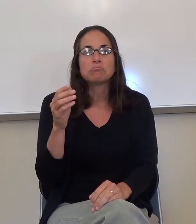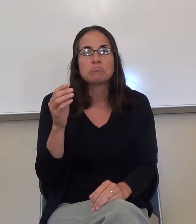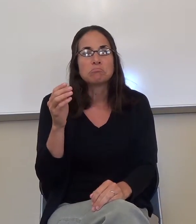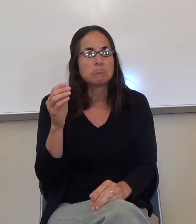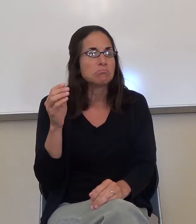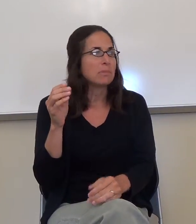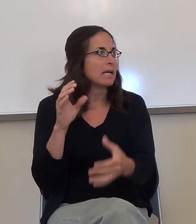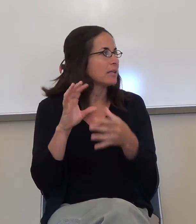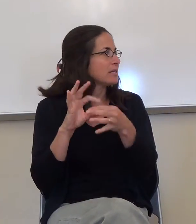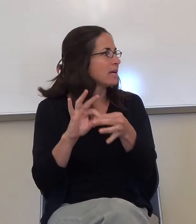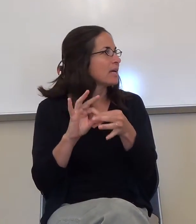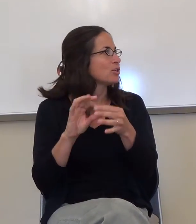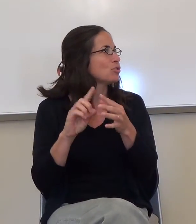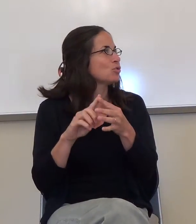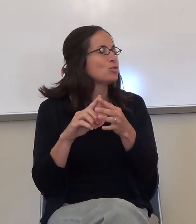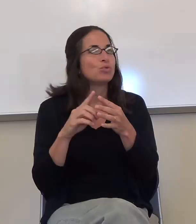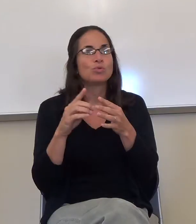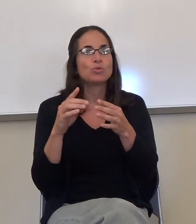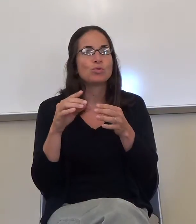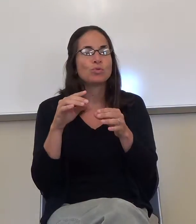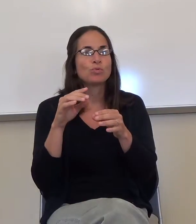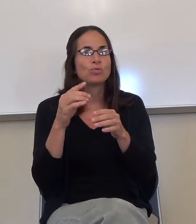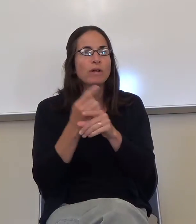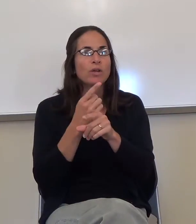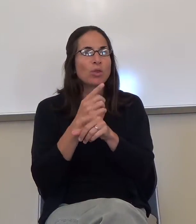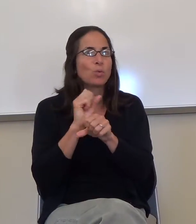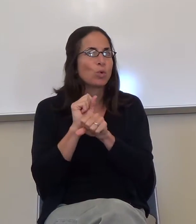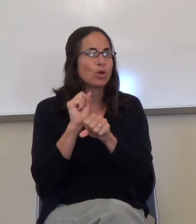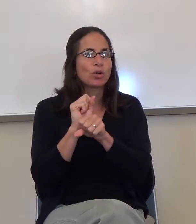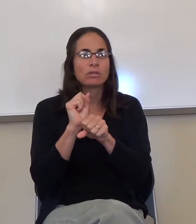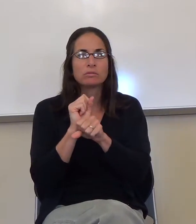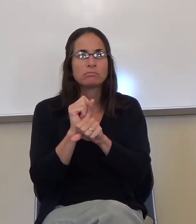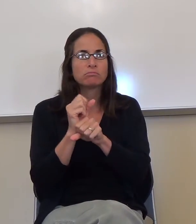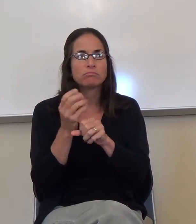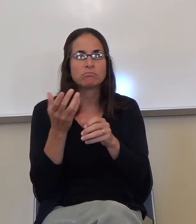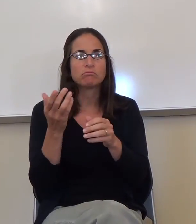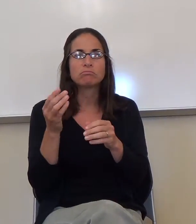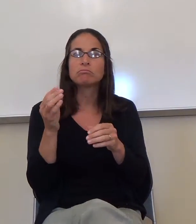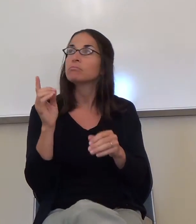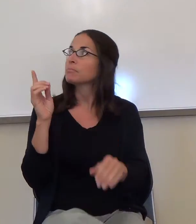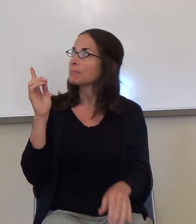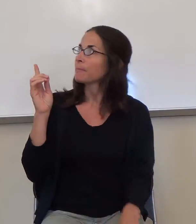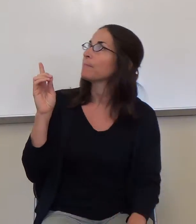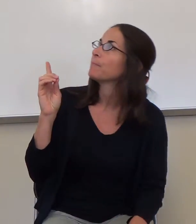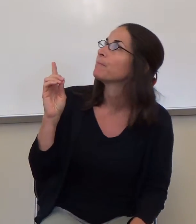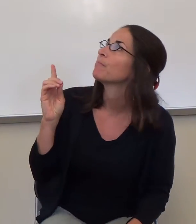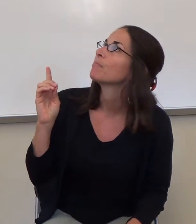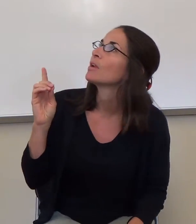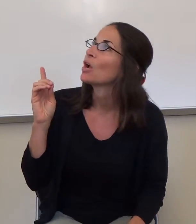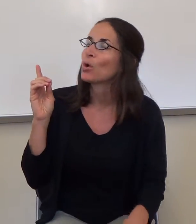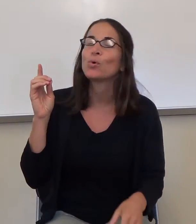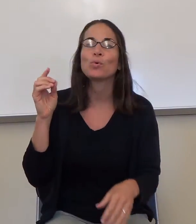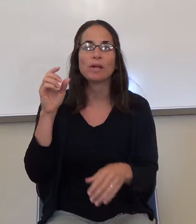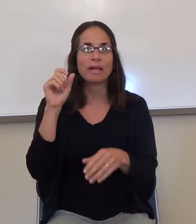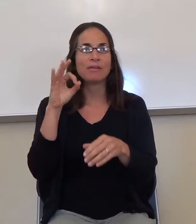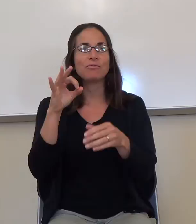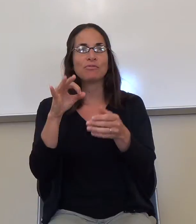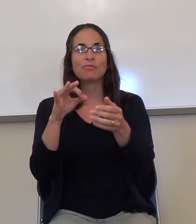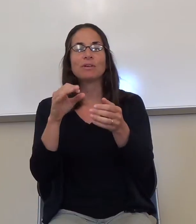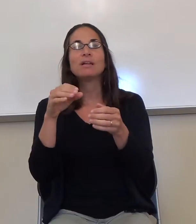it says you need some extra help with this before it's graded.